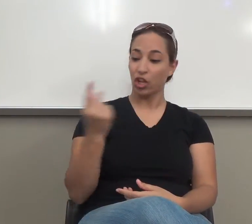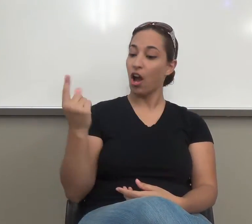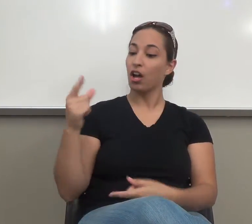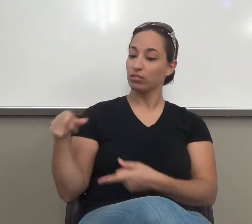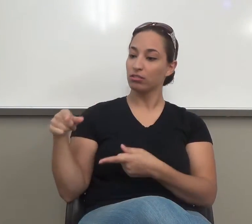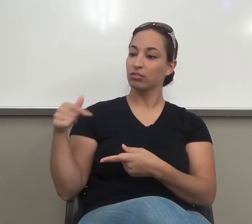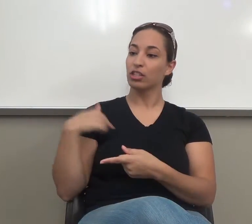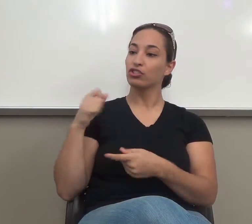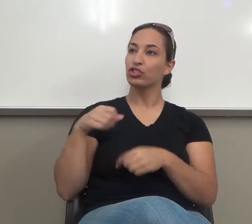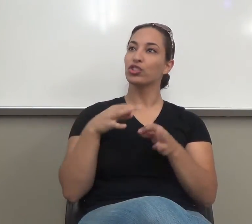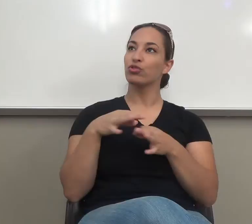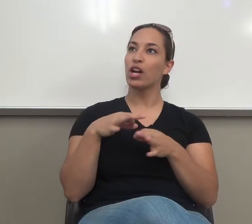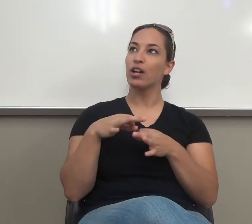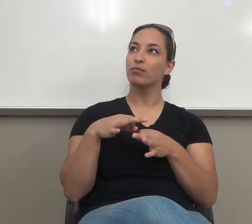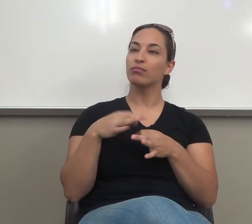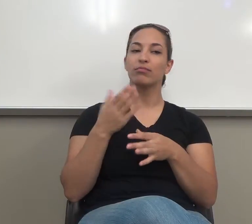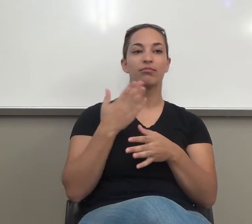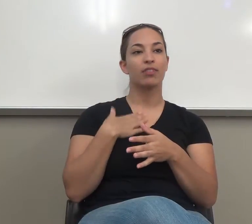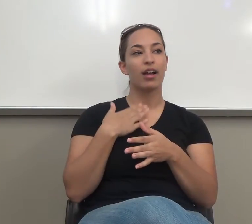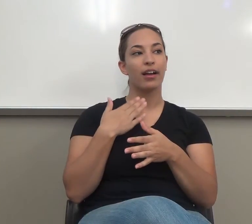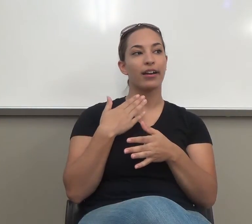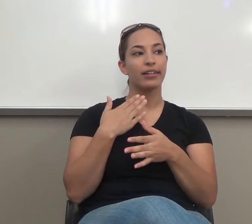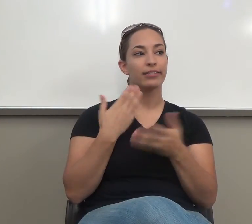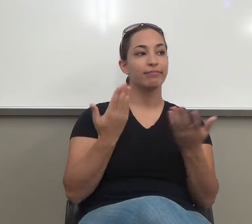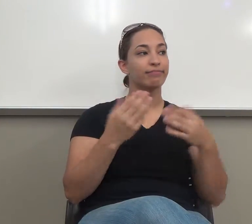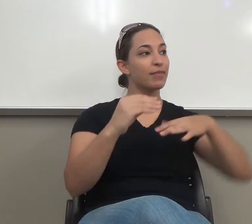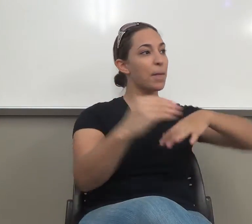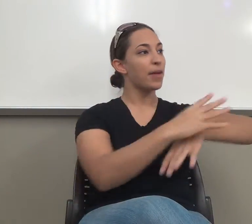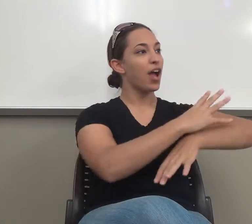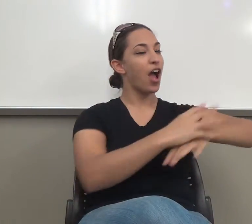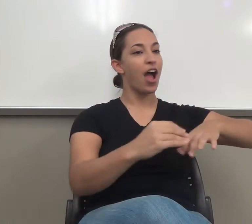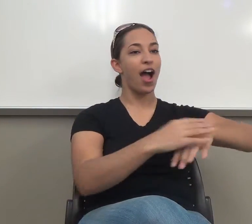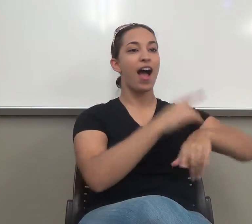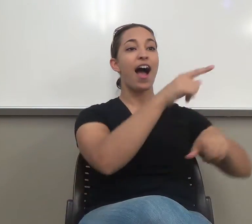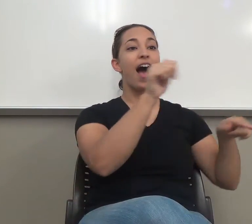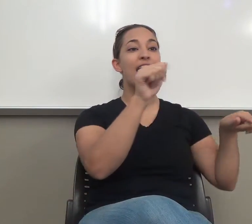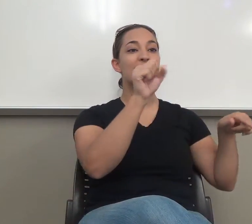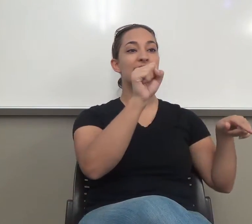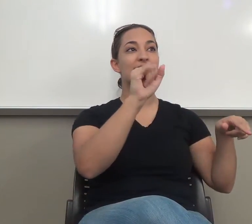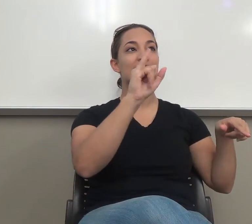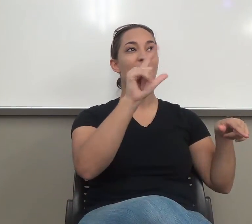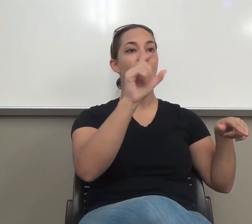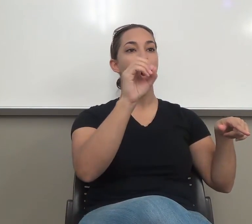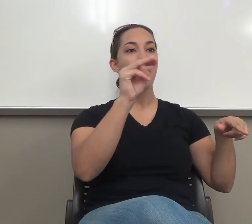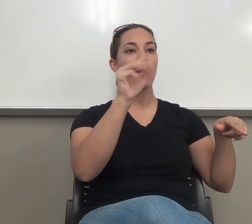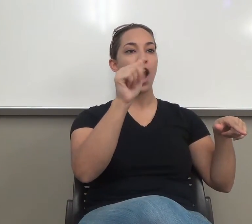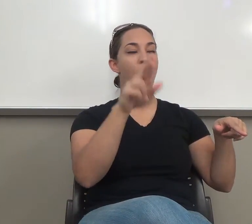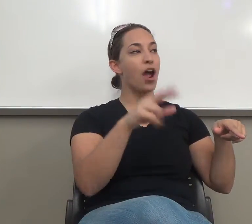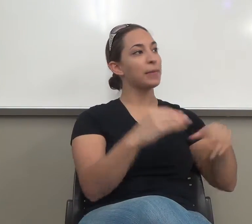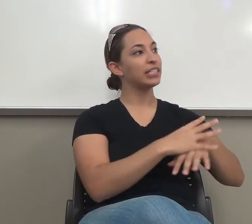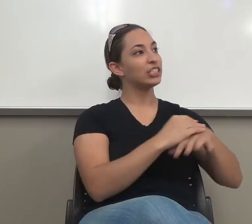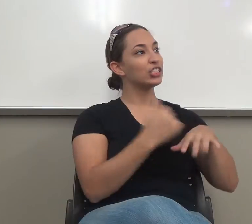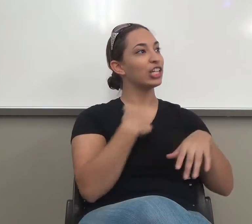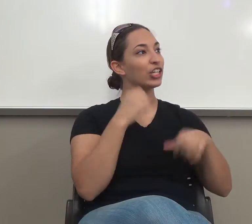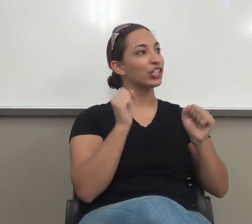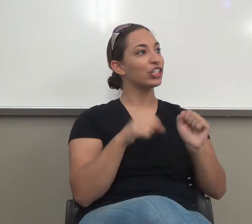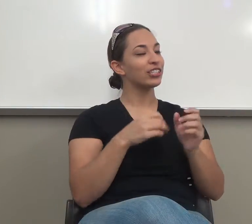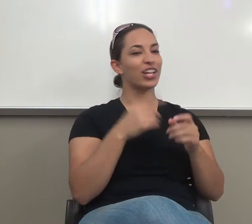I could describe the Silomar beach. Notice how those things are getting bigger. Okay. You're only